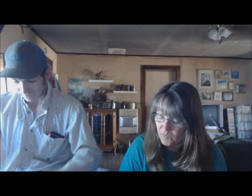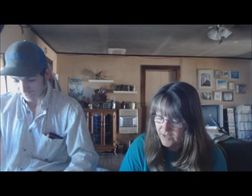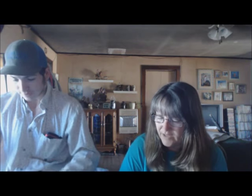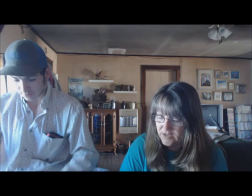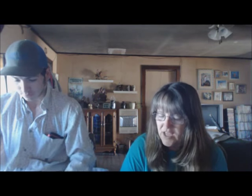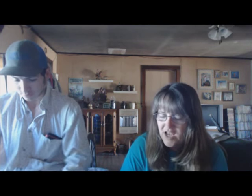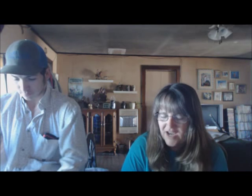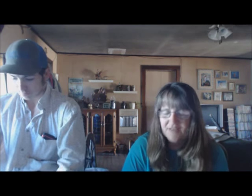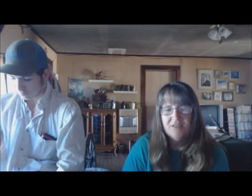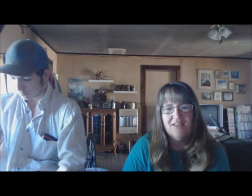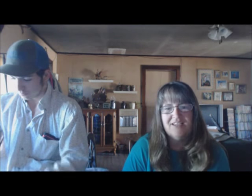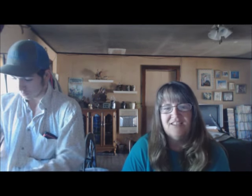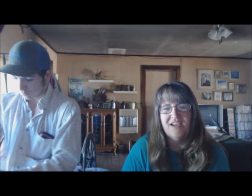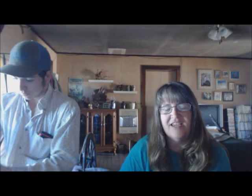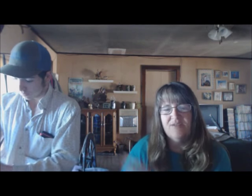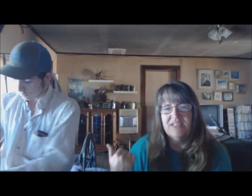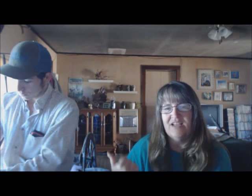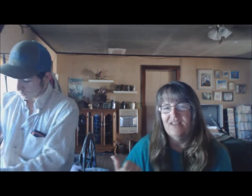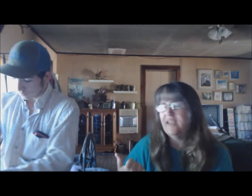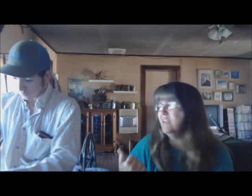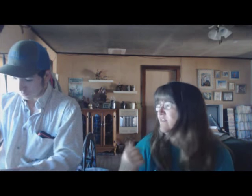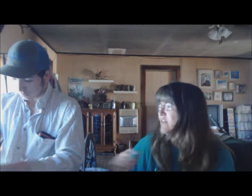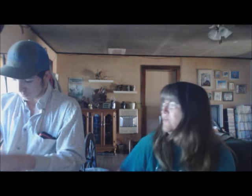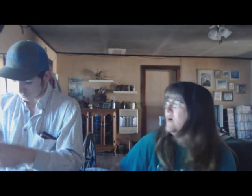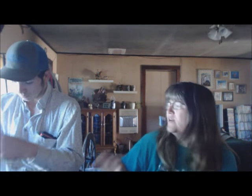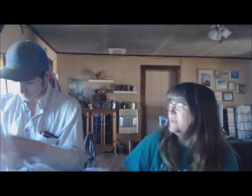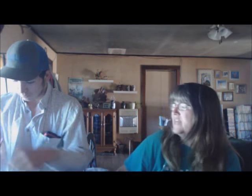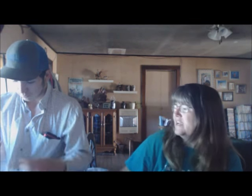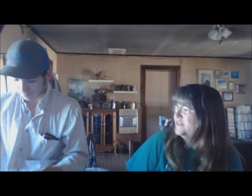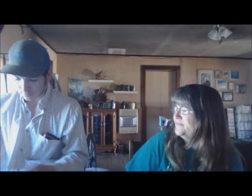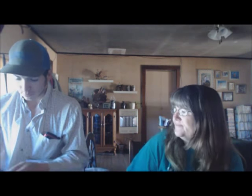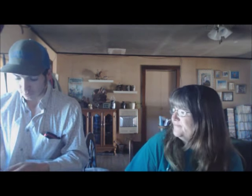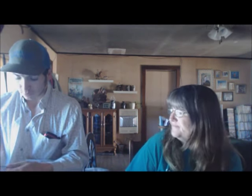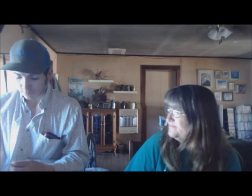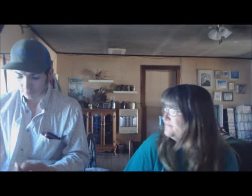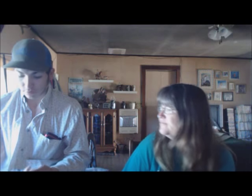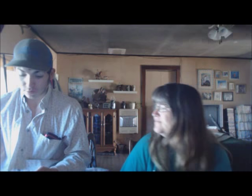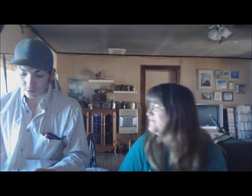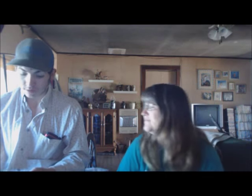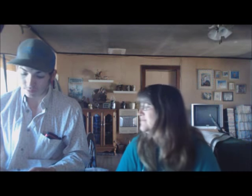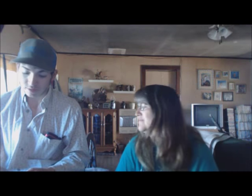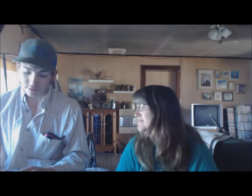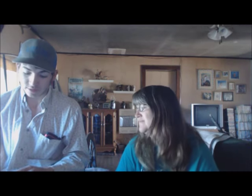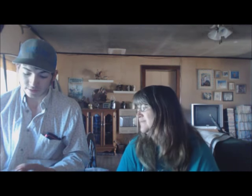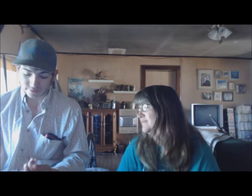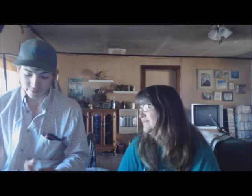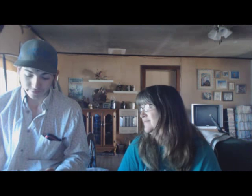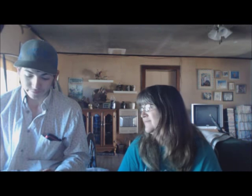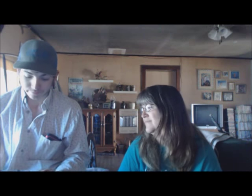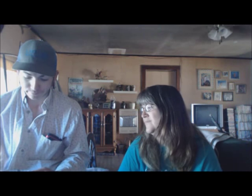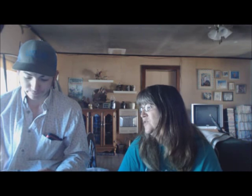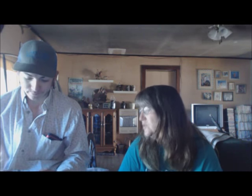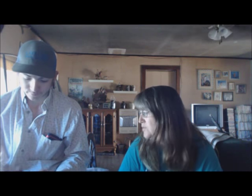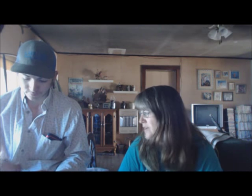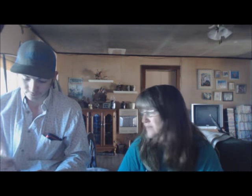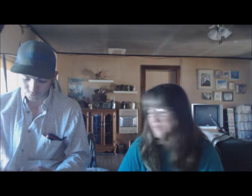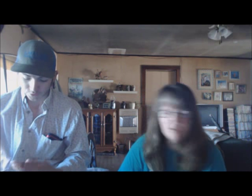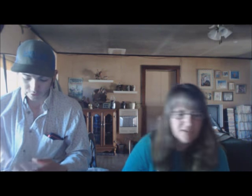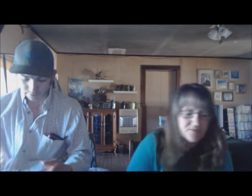What else? Last night, he was out late. Rodeo. Why are we tired? Because I've been out late every night. Doing what? Rodeo.